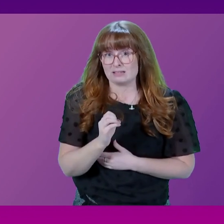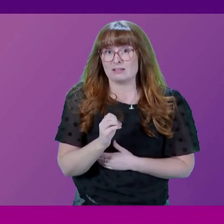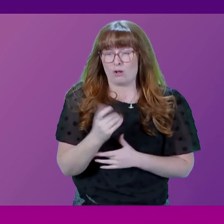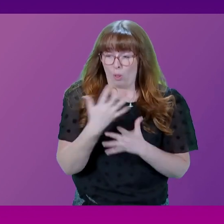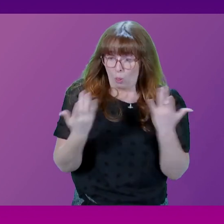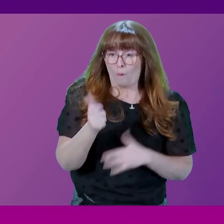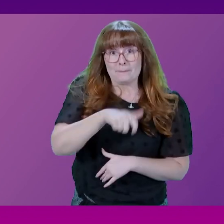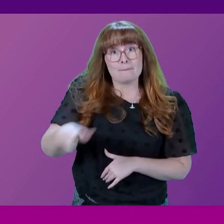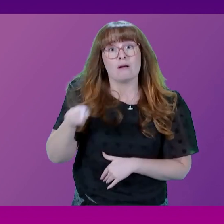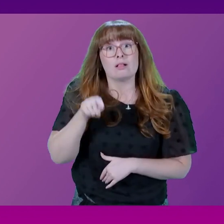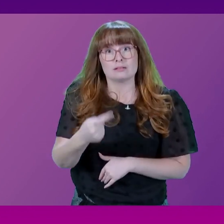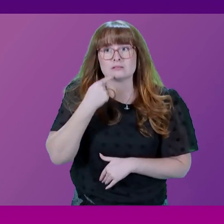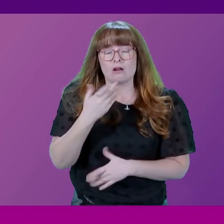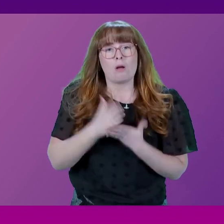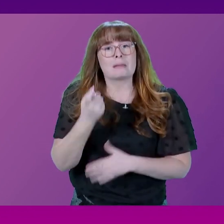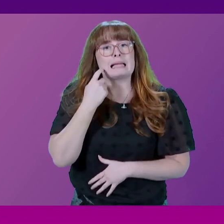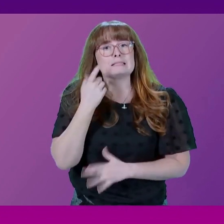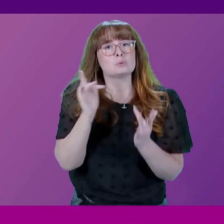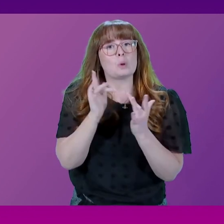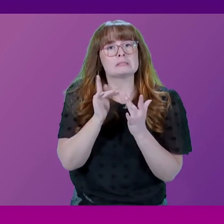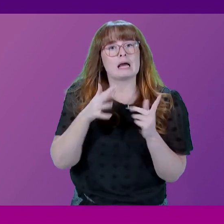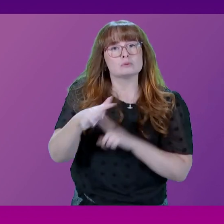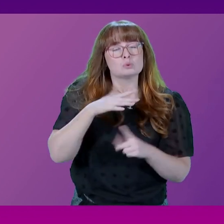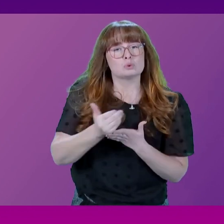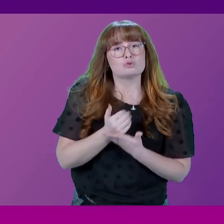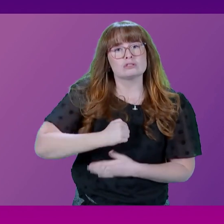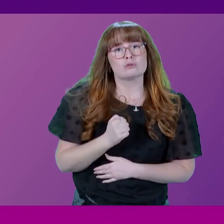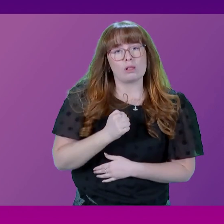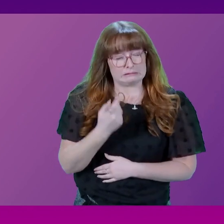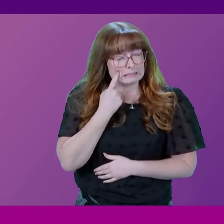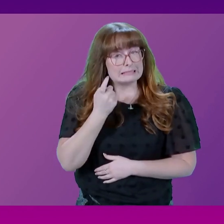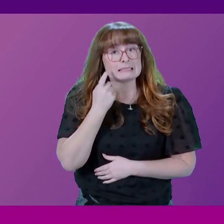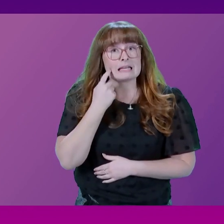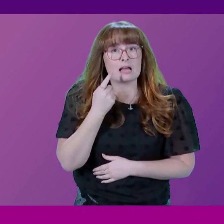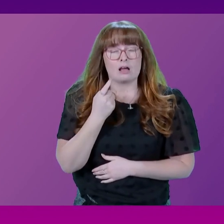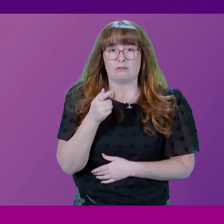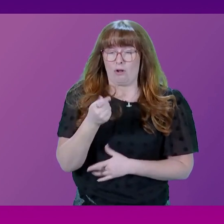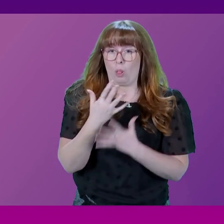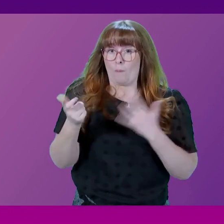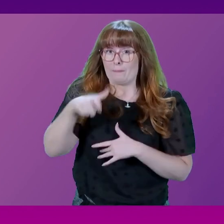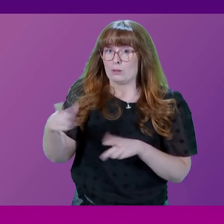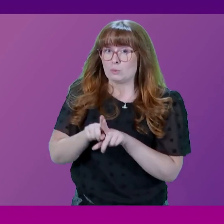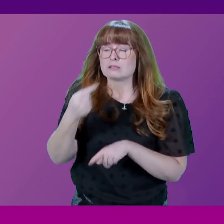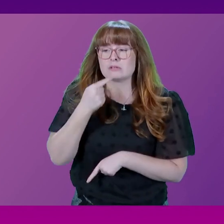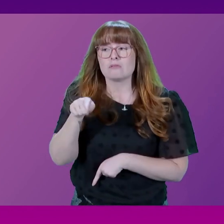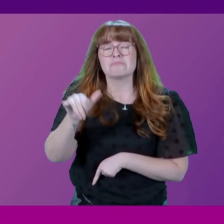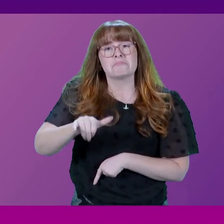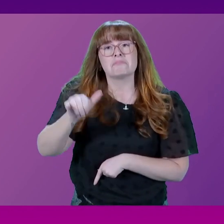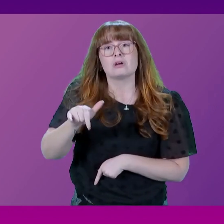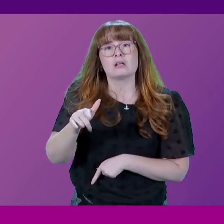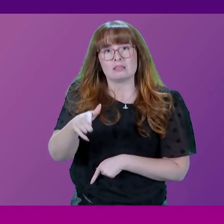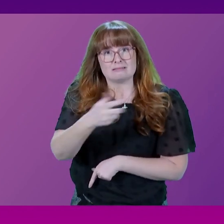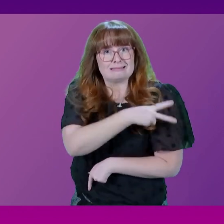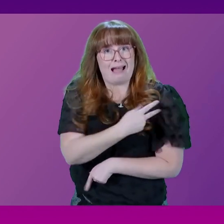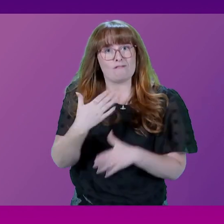respondents agreed that it was easy to contact Social Security Scotland and 94% over 9 out of 10 respondents agreed that Social Security staff